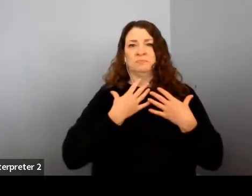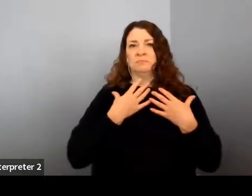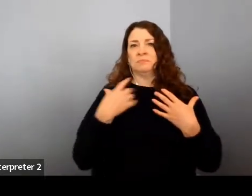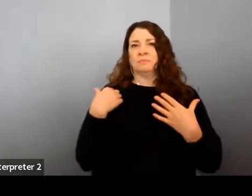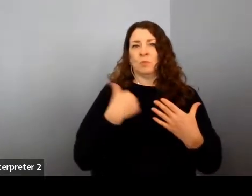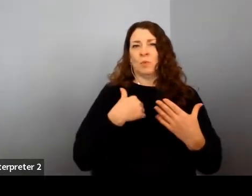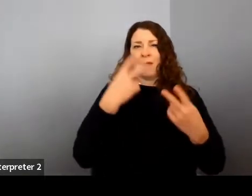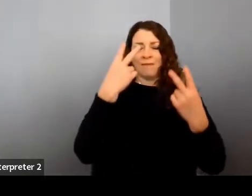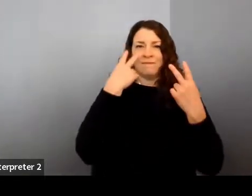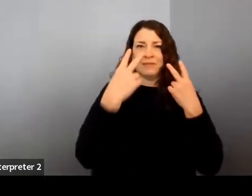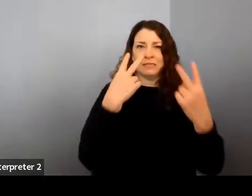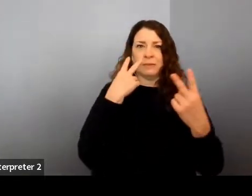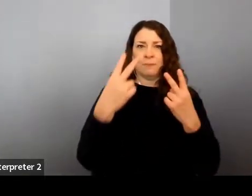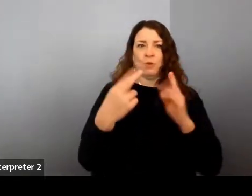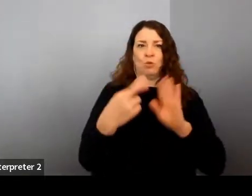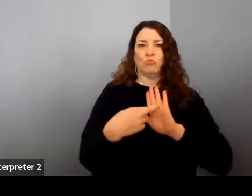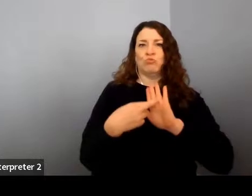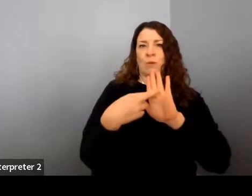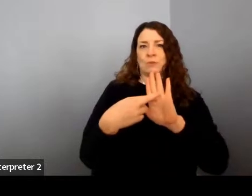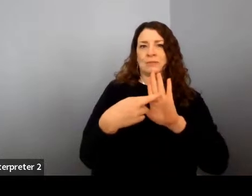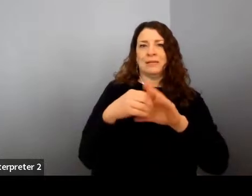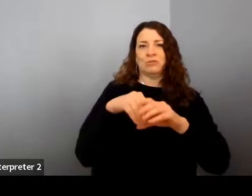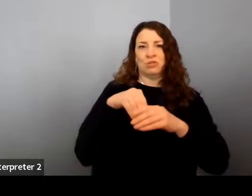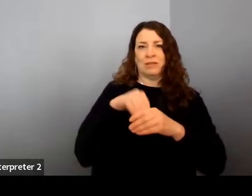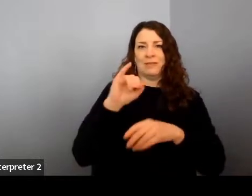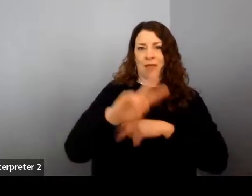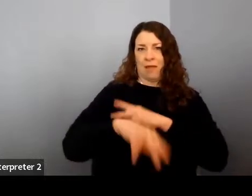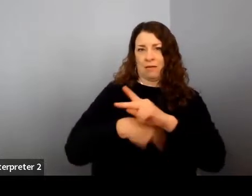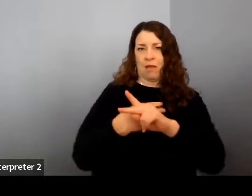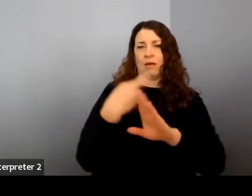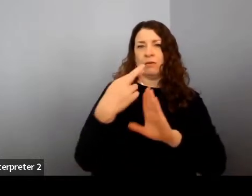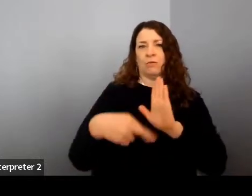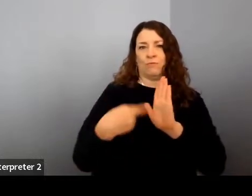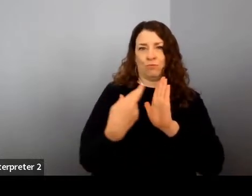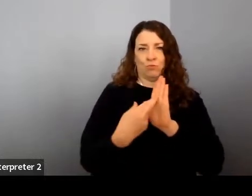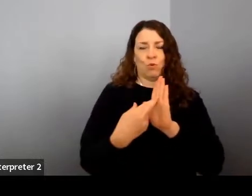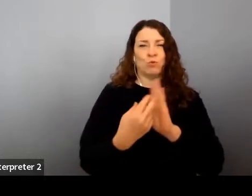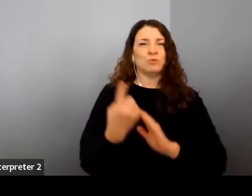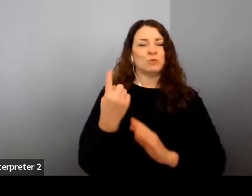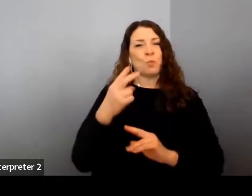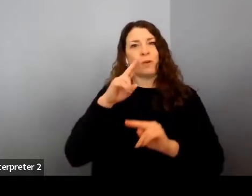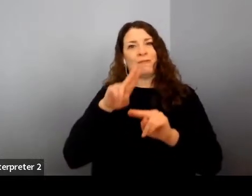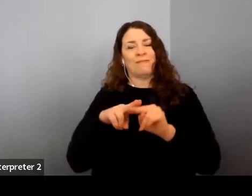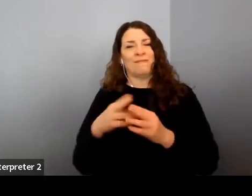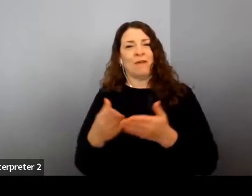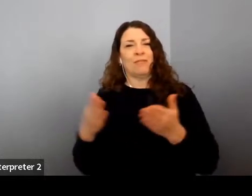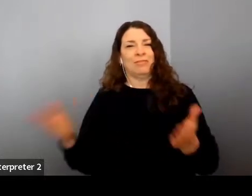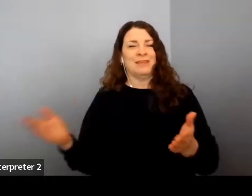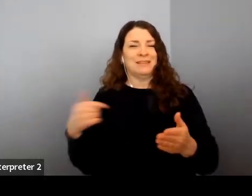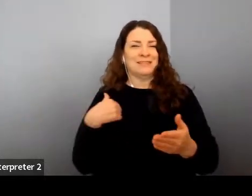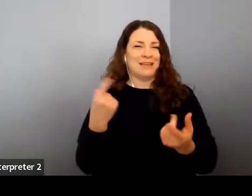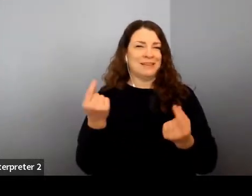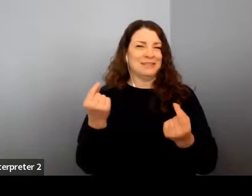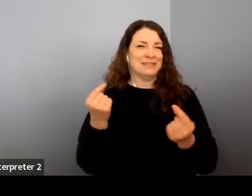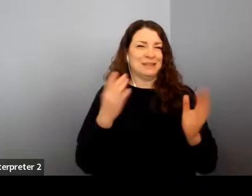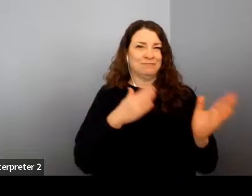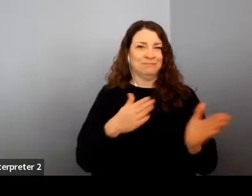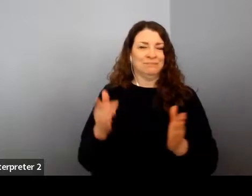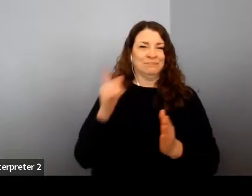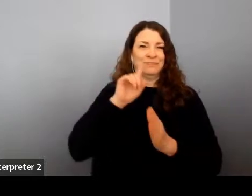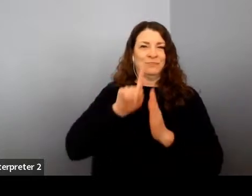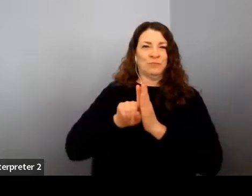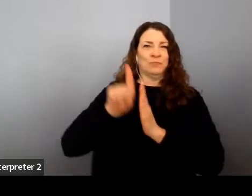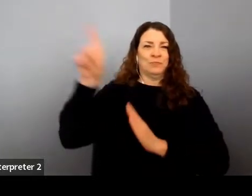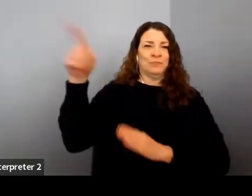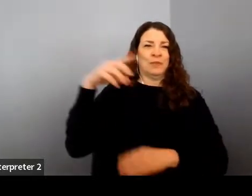representation in roles like this. So one of the fun things, you know, that I did, I was preparing for space and I missed the arrows tour,